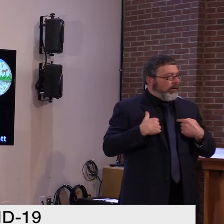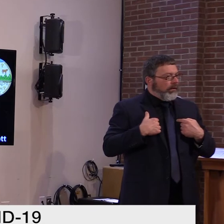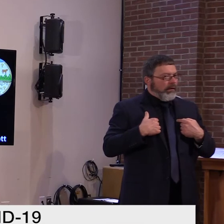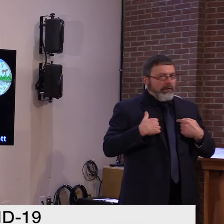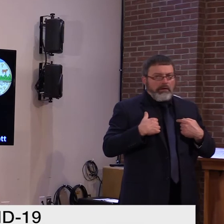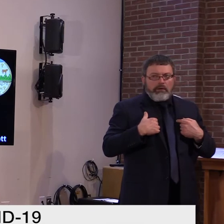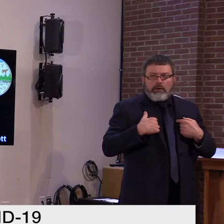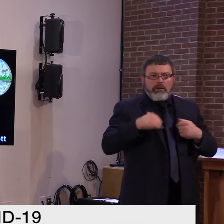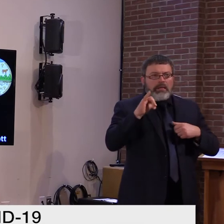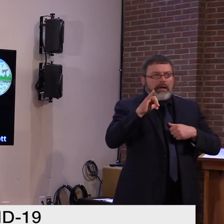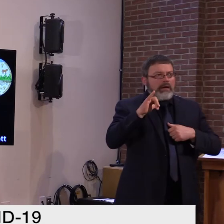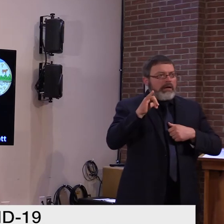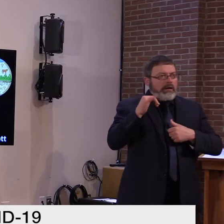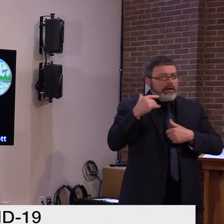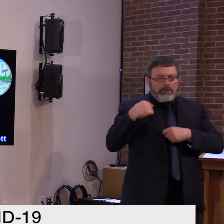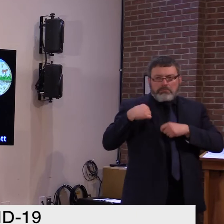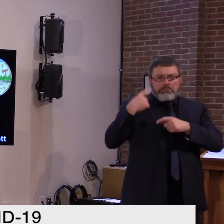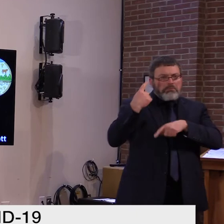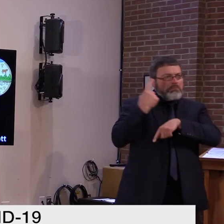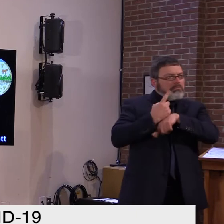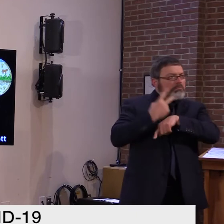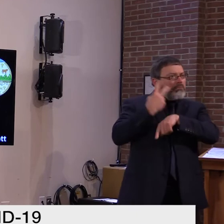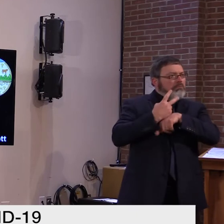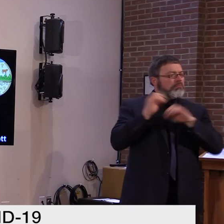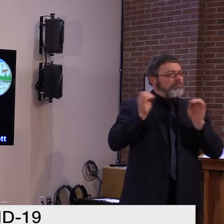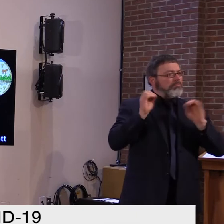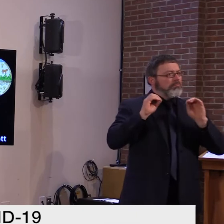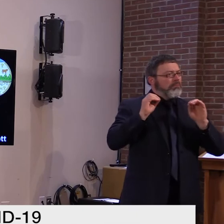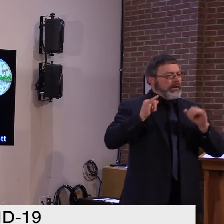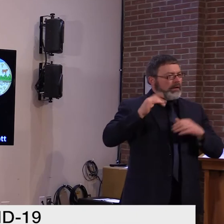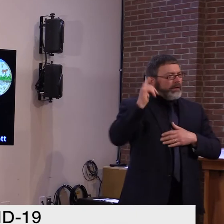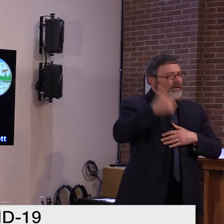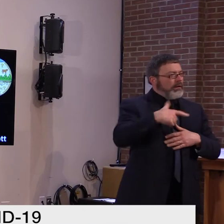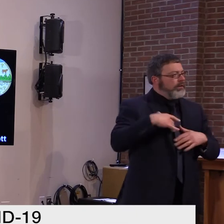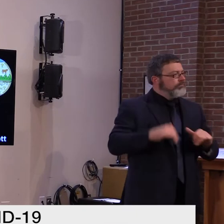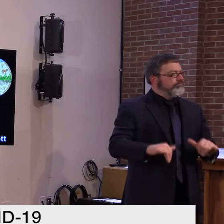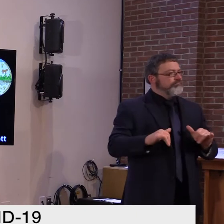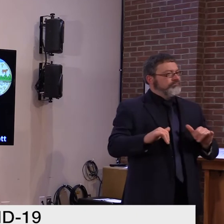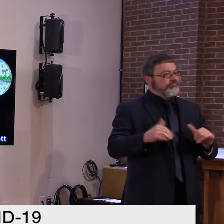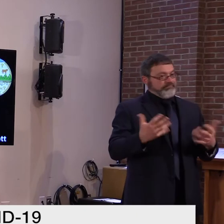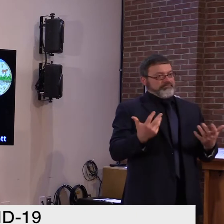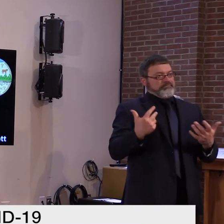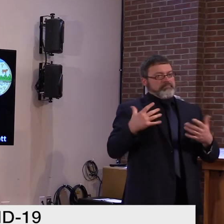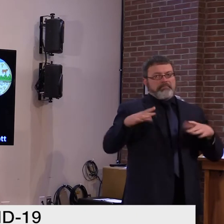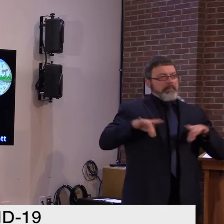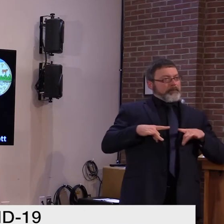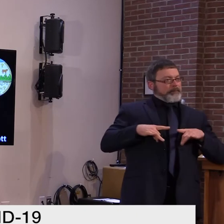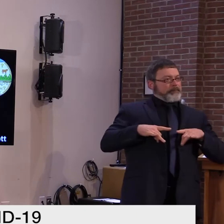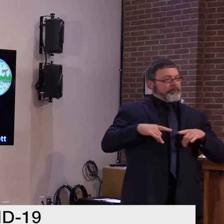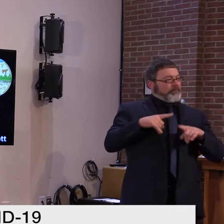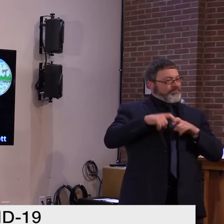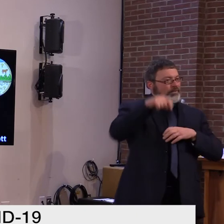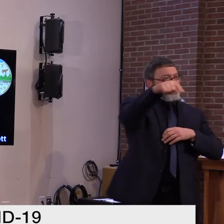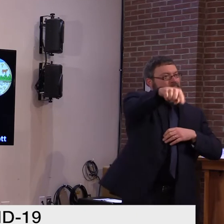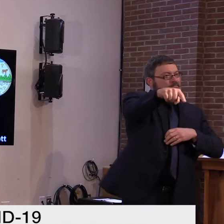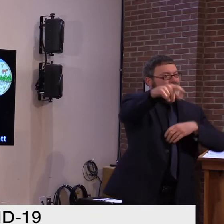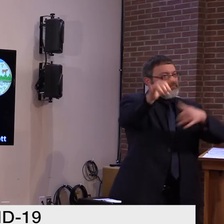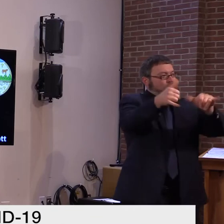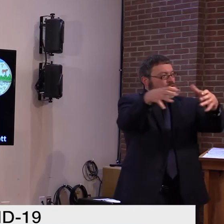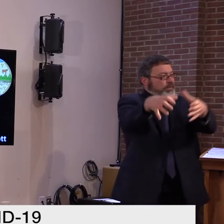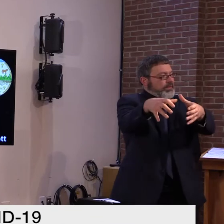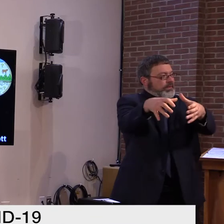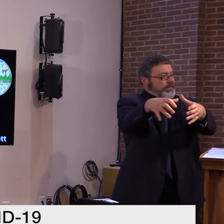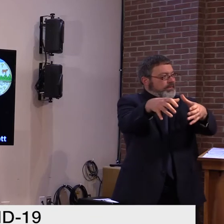infectious and infect somebody else and transmit the virus. But he feels well, so he goes to work.